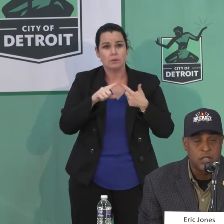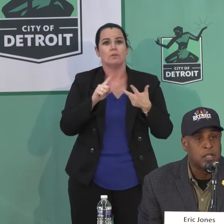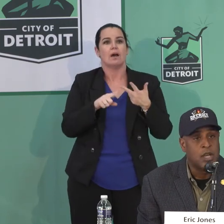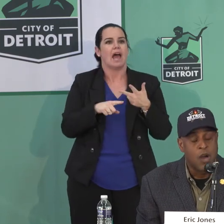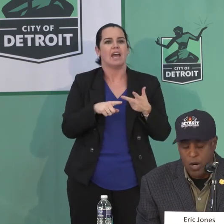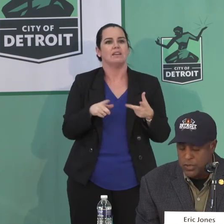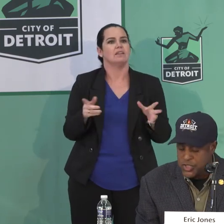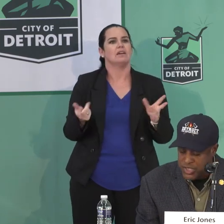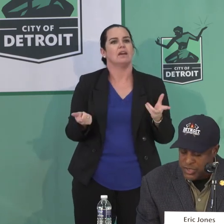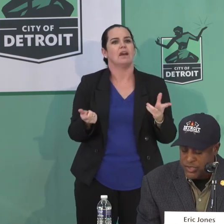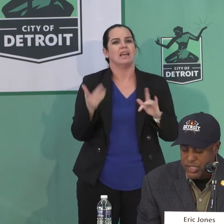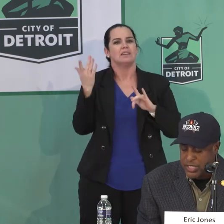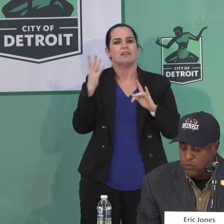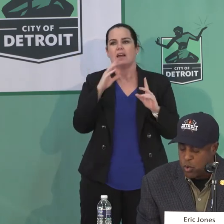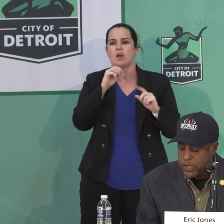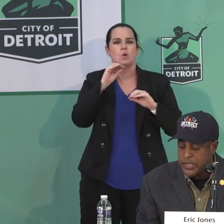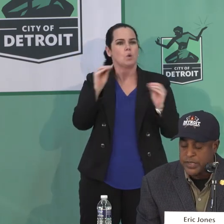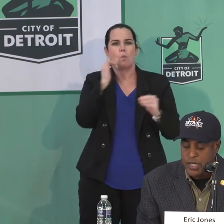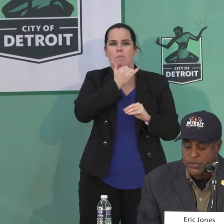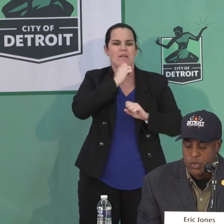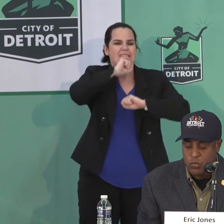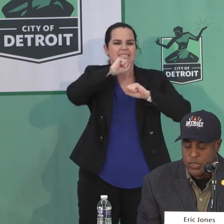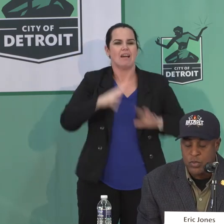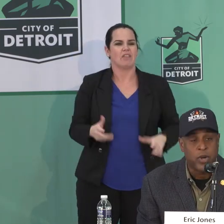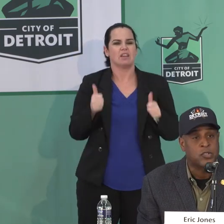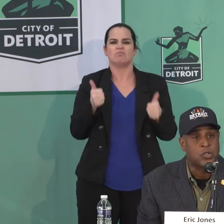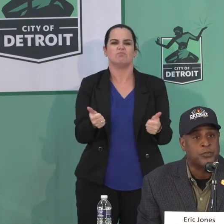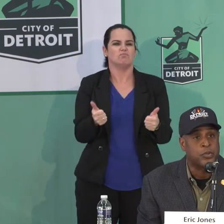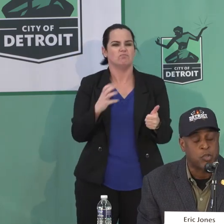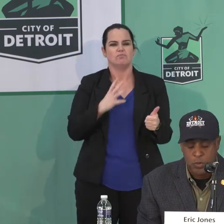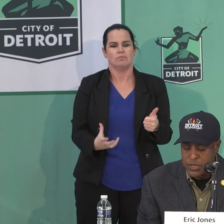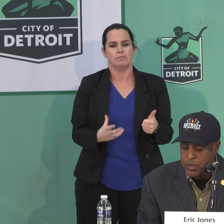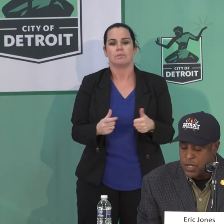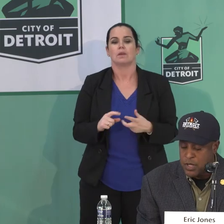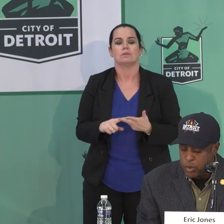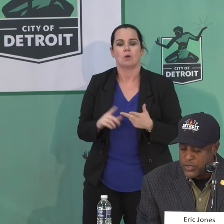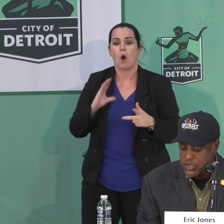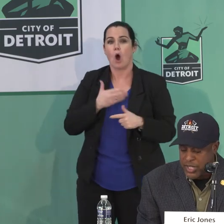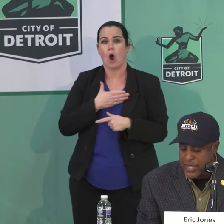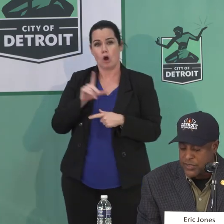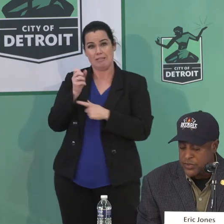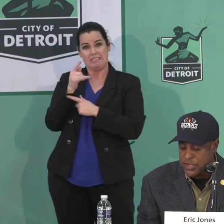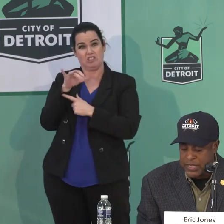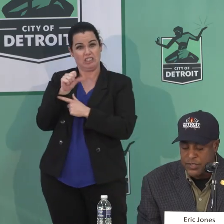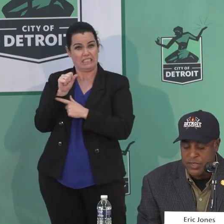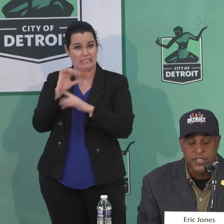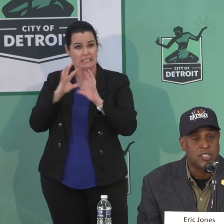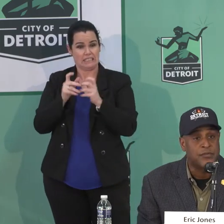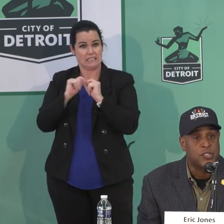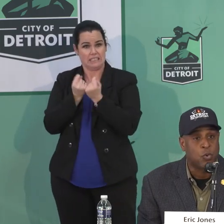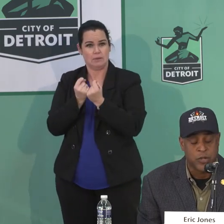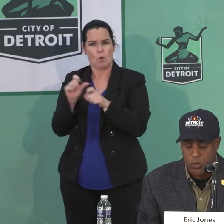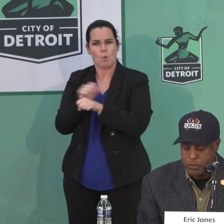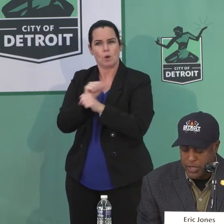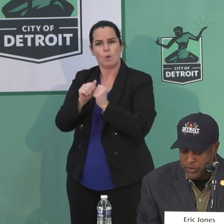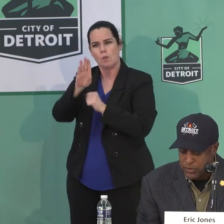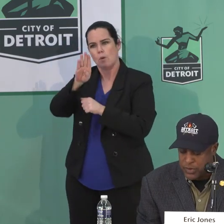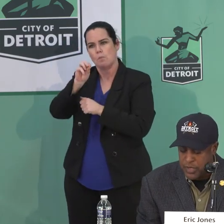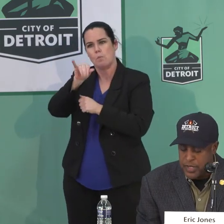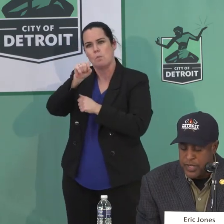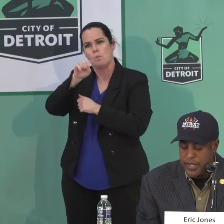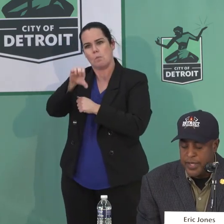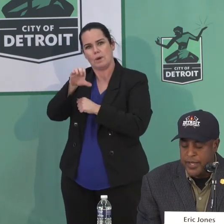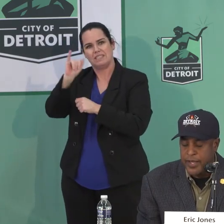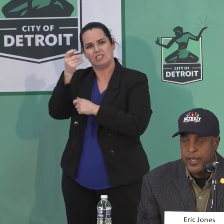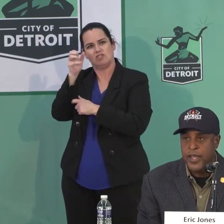a beat. Our logistics team, working in concert with director of procurement, Boise Jackson, to keep the city's inventory robust.